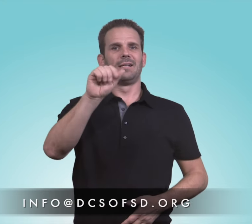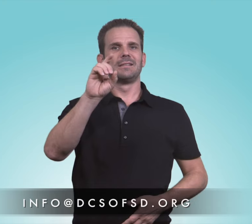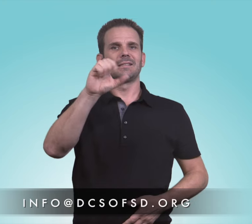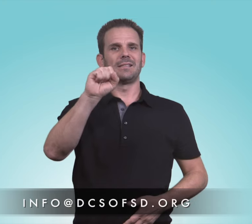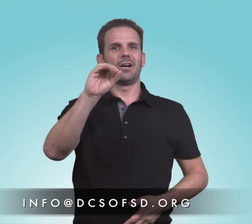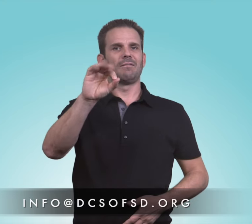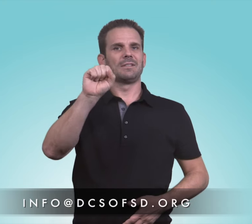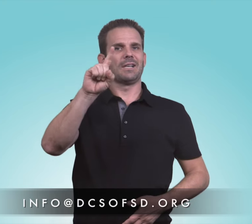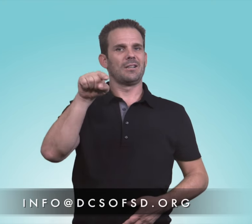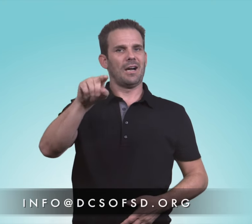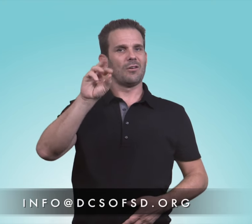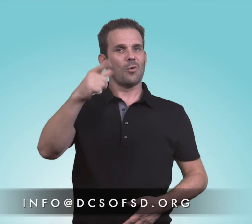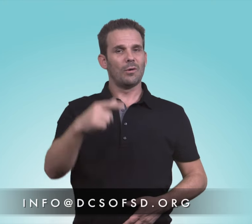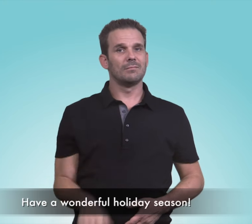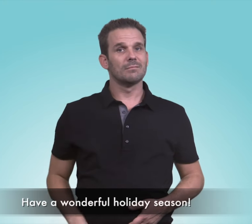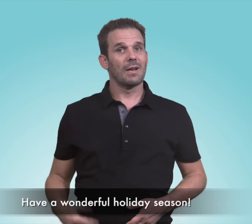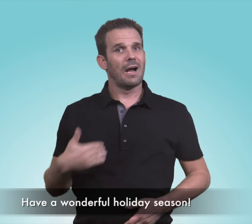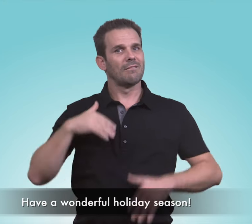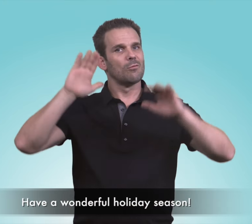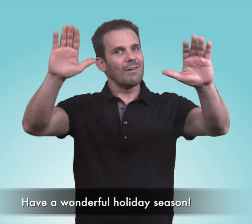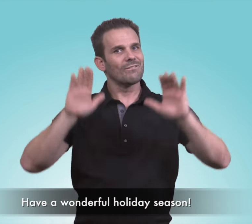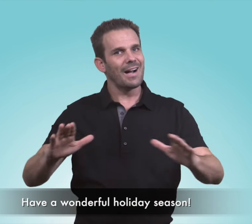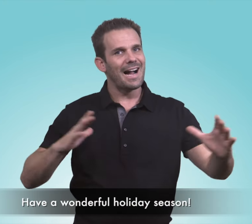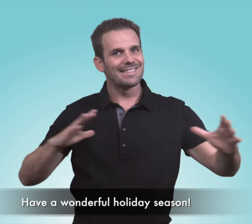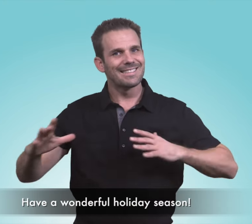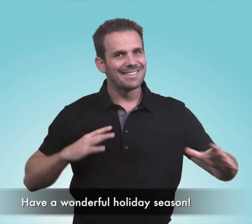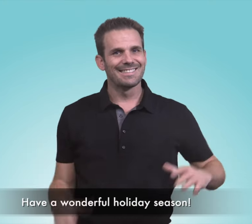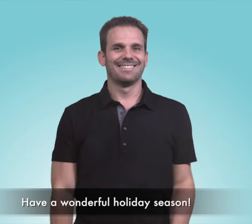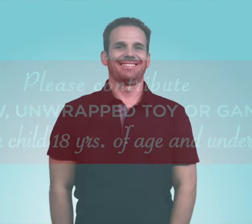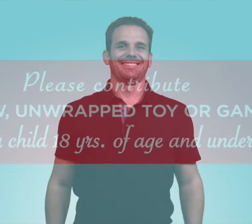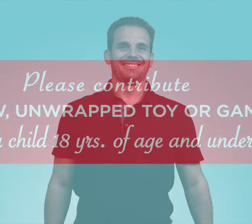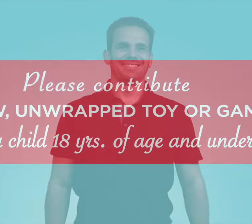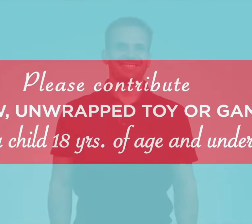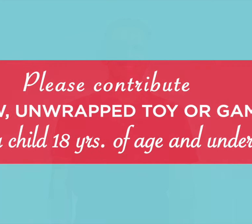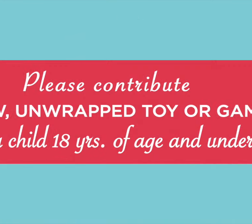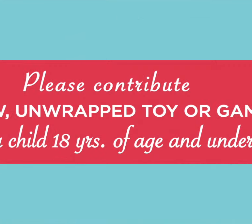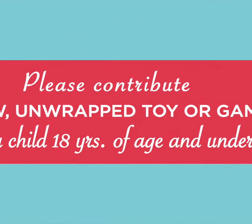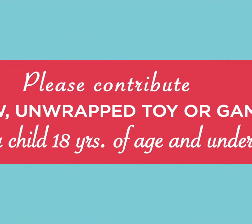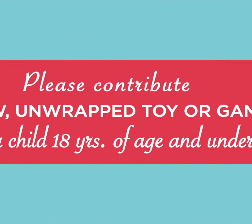us at info at DCSofSD.org. Have a wonderful holiday season!